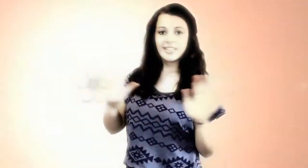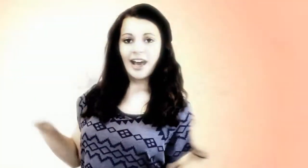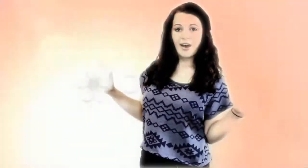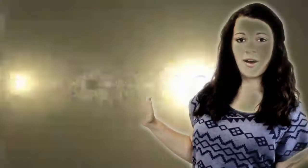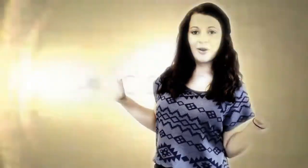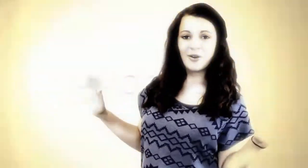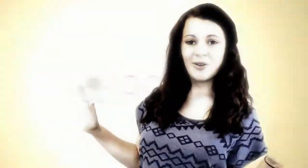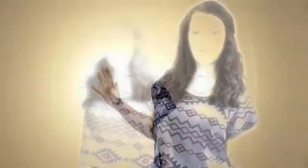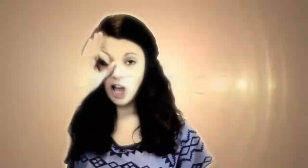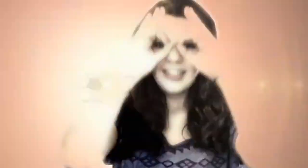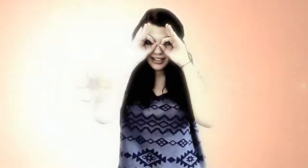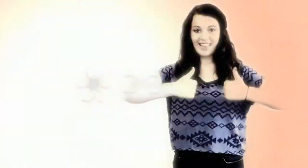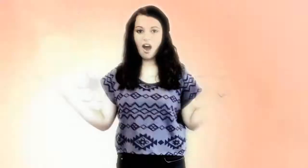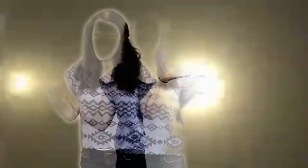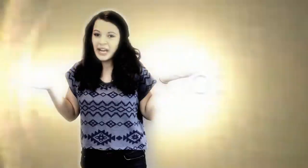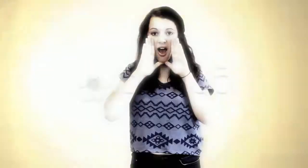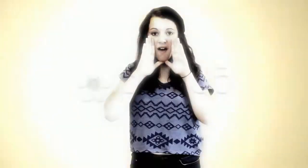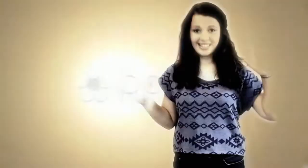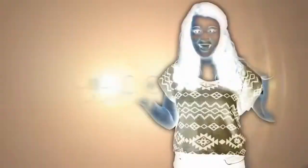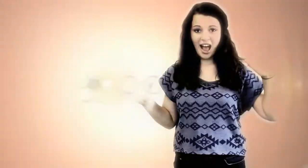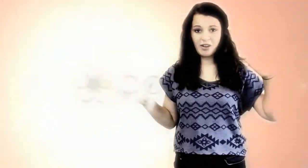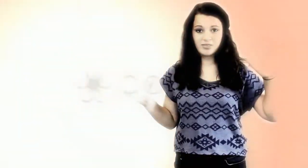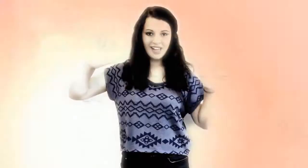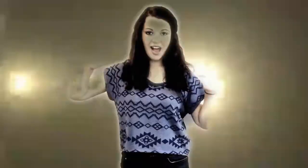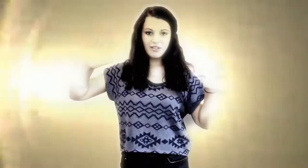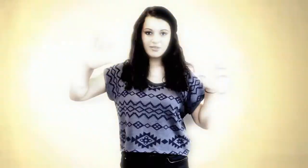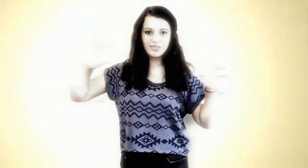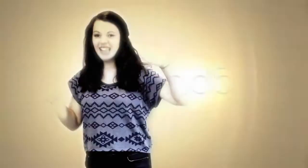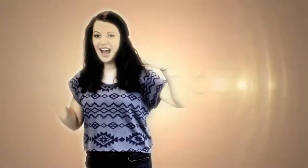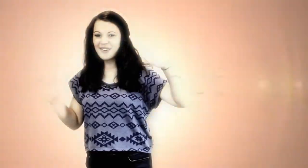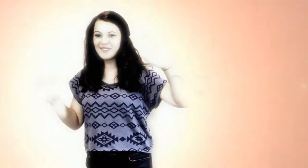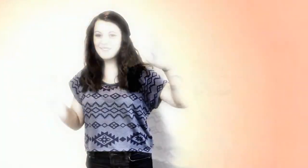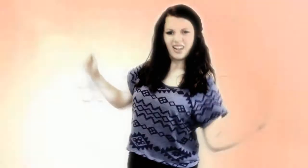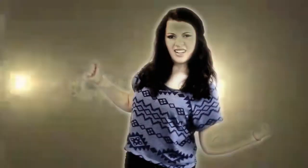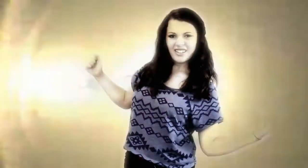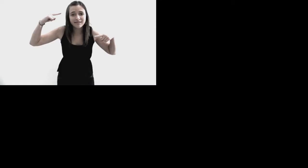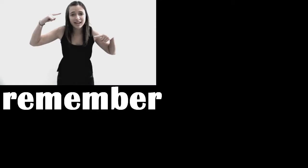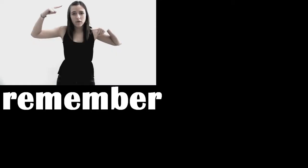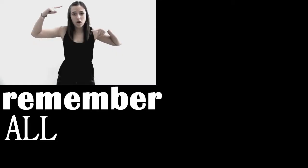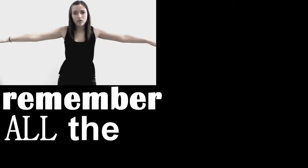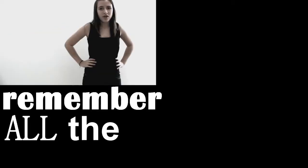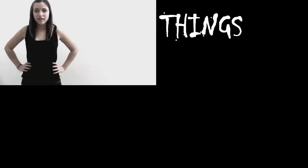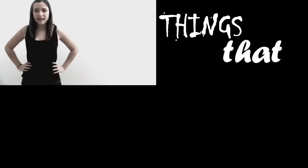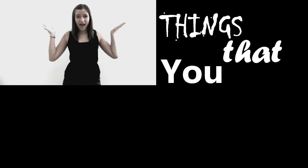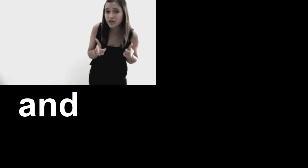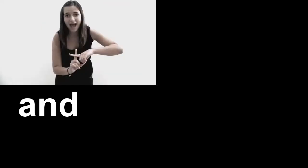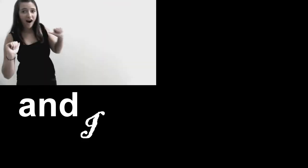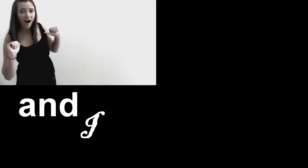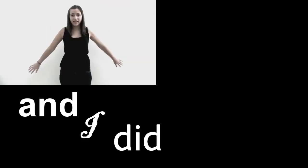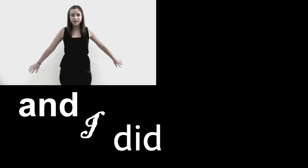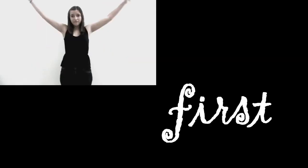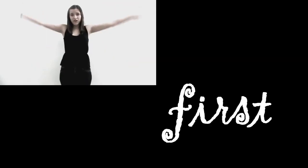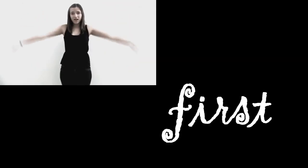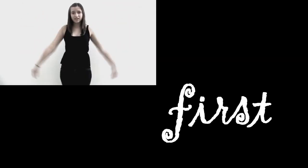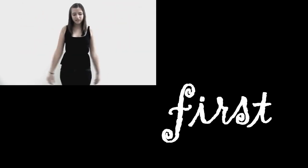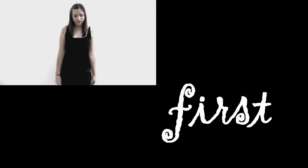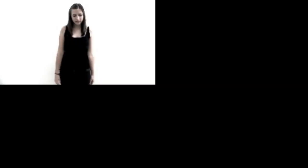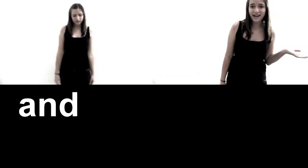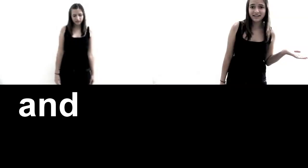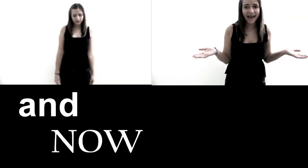town, looking like a pair of clowns, clowns, clowns Remember all the things that you and I did first, and